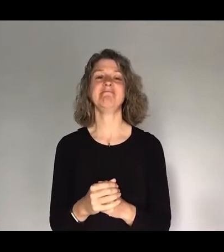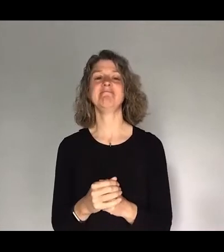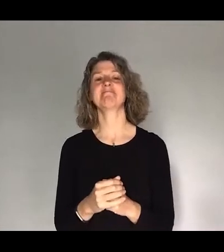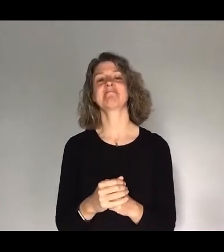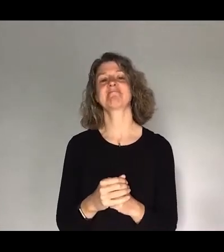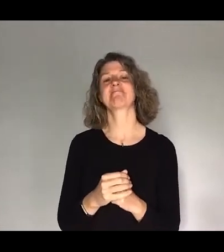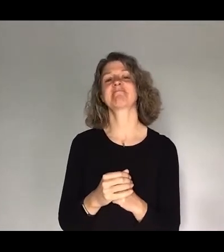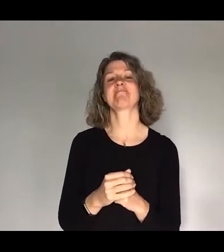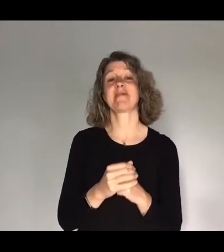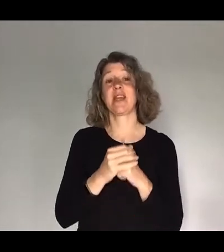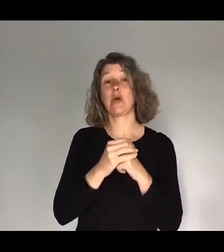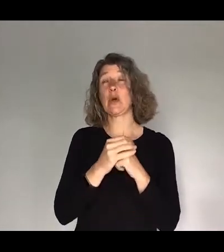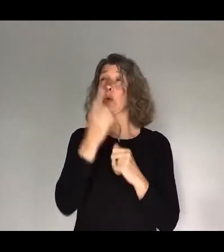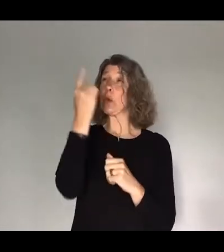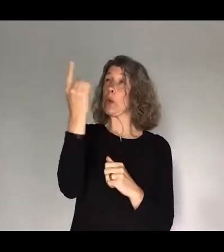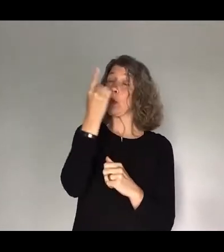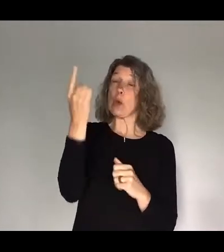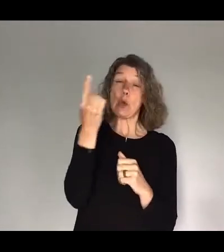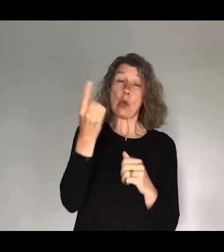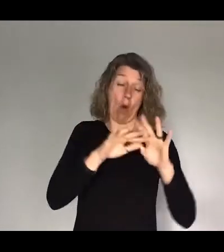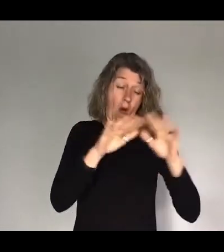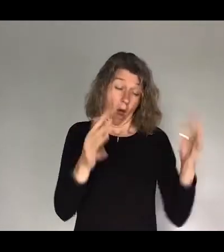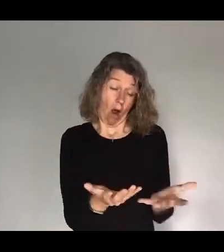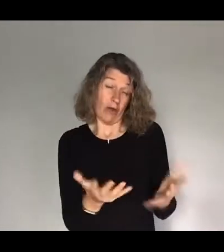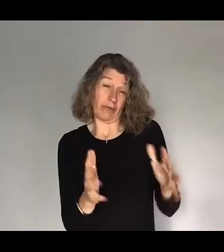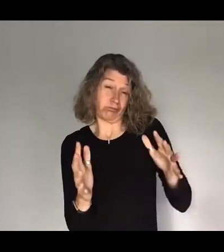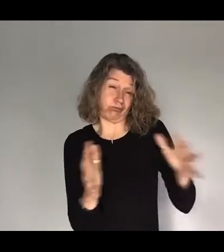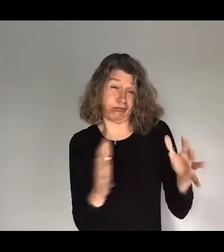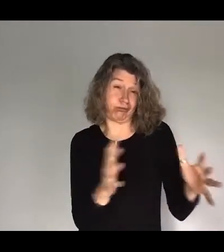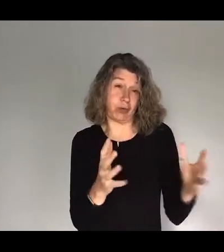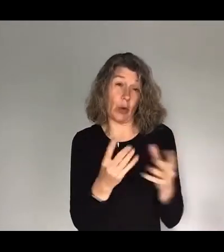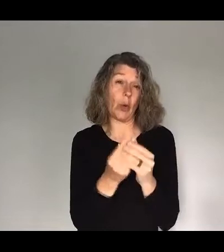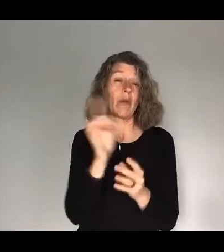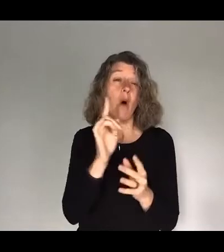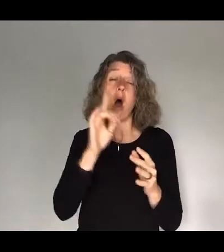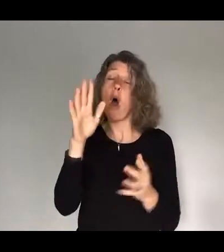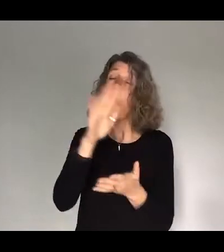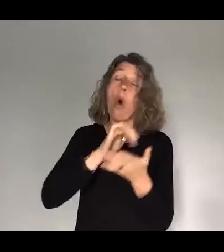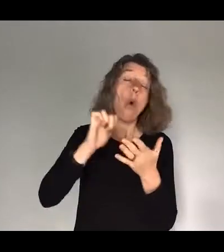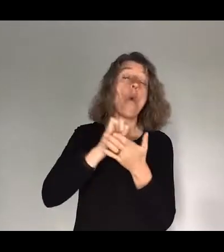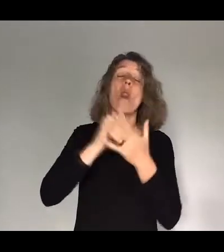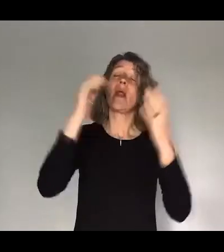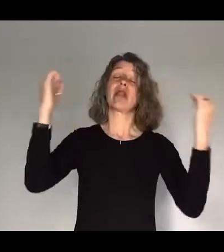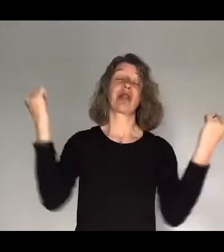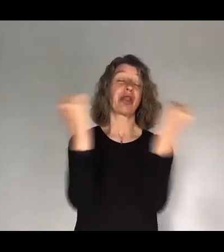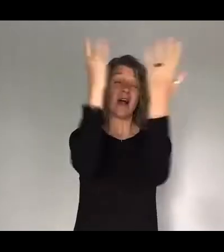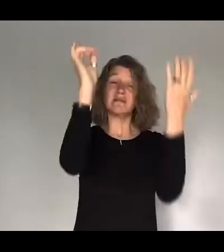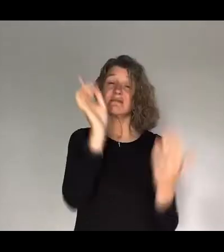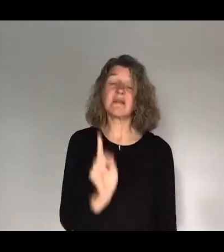Who shakes the whole earth with holy thunder? Who leaves us breathless